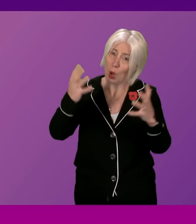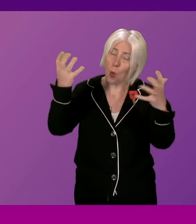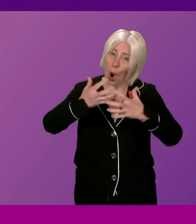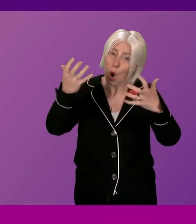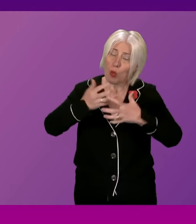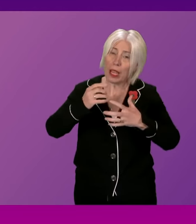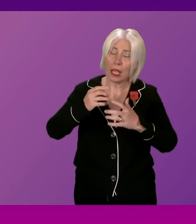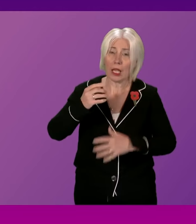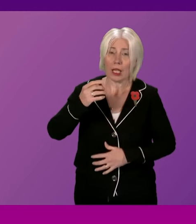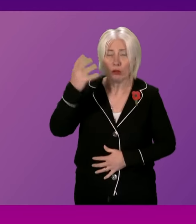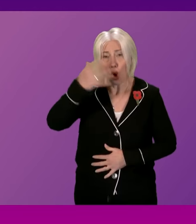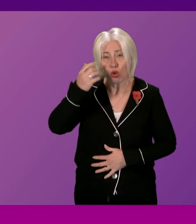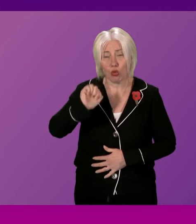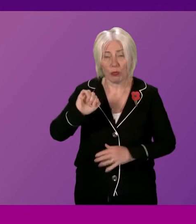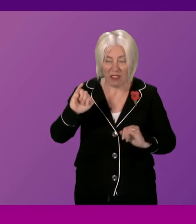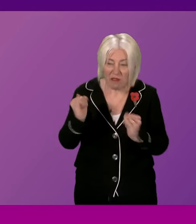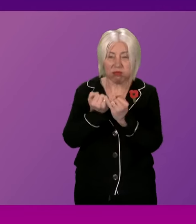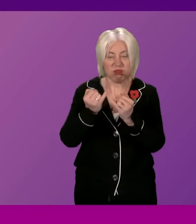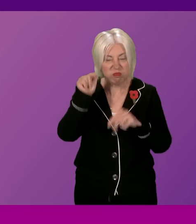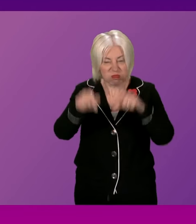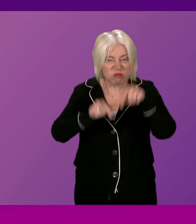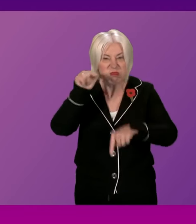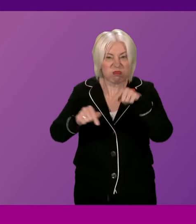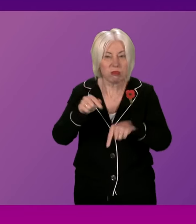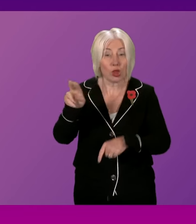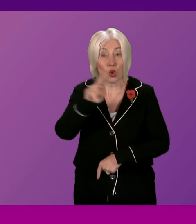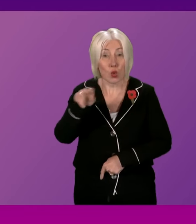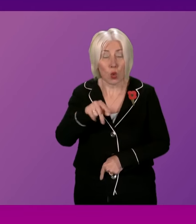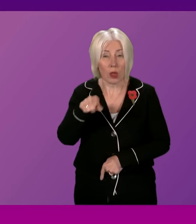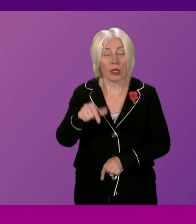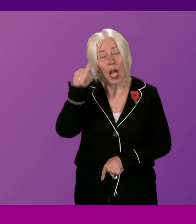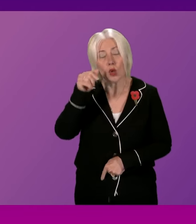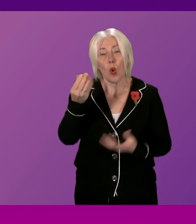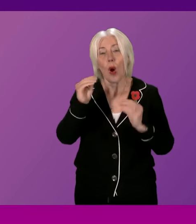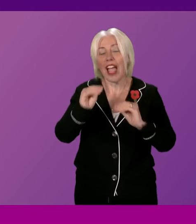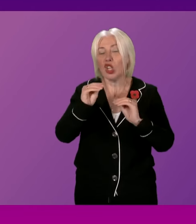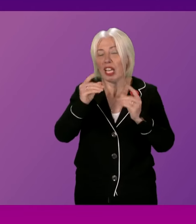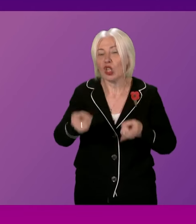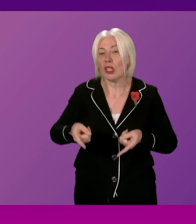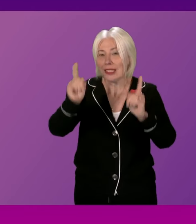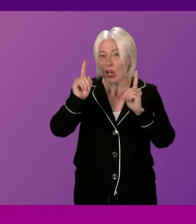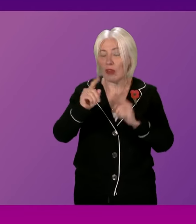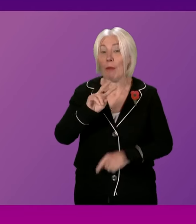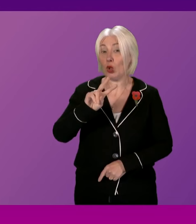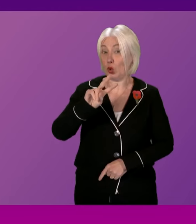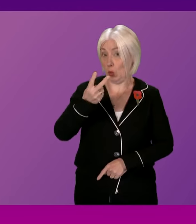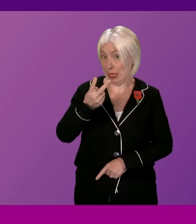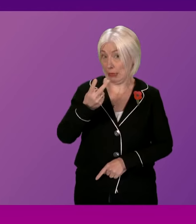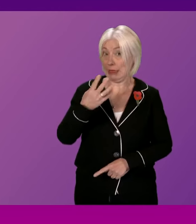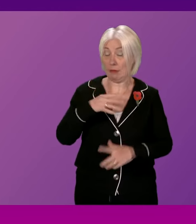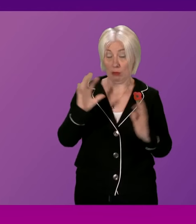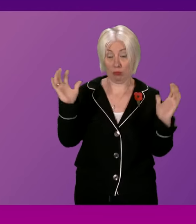issues and concerns that we have about violence and bullying in schools. I know the Education Secretary has had now two summits on